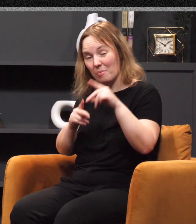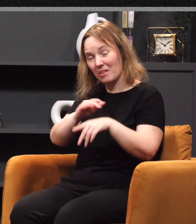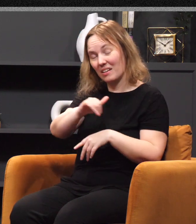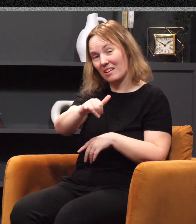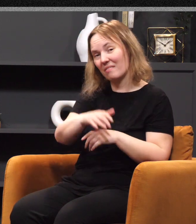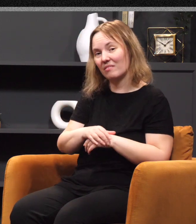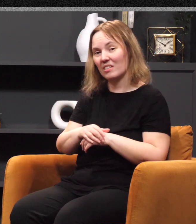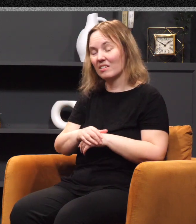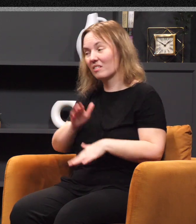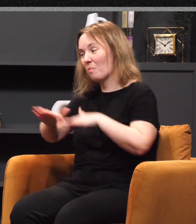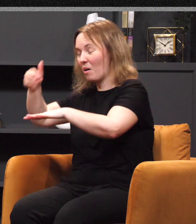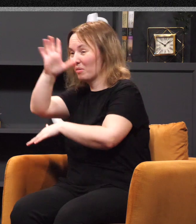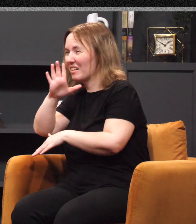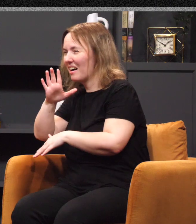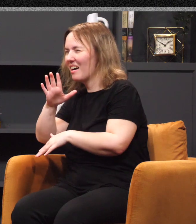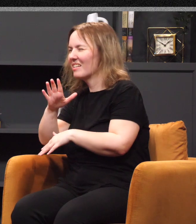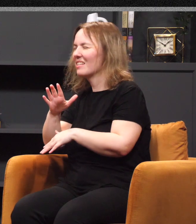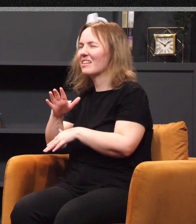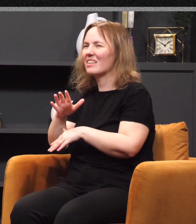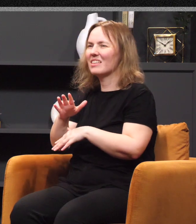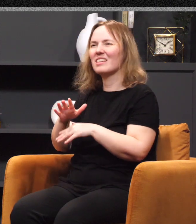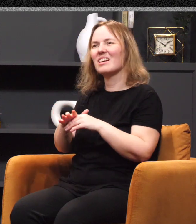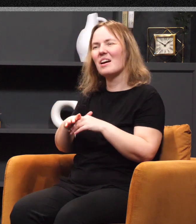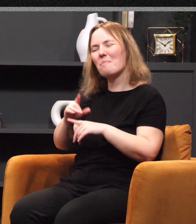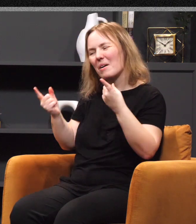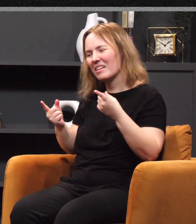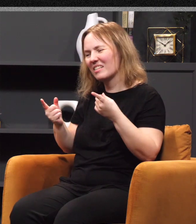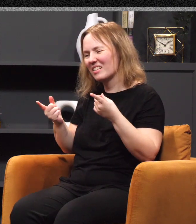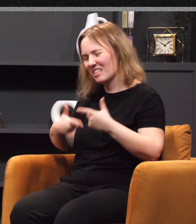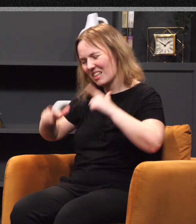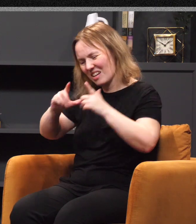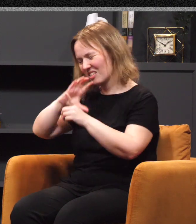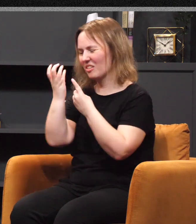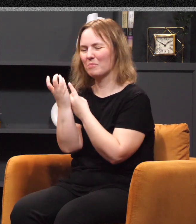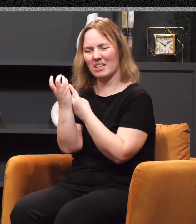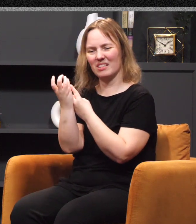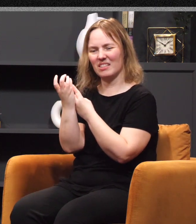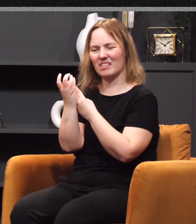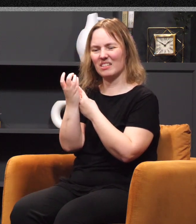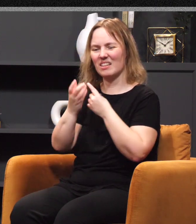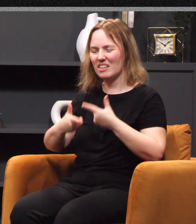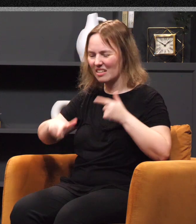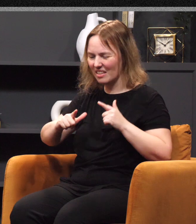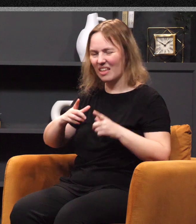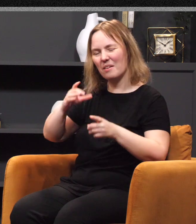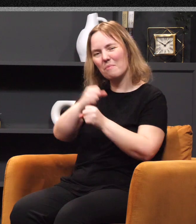They might even have a walk with God that you admired as a Christian person, but they've just allowed circumstance. They've allowed, you know, making their own decision. They've allowed